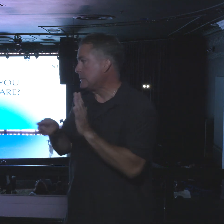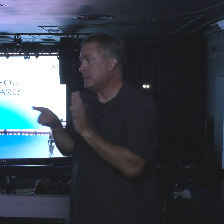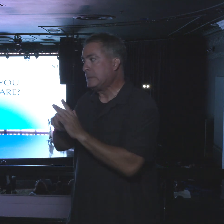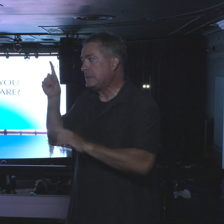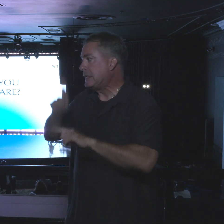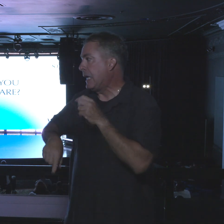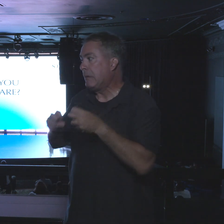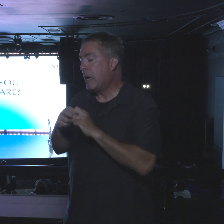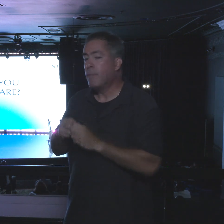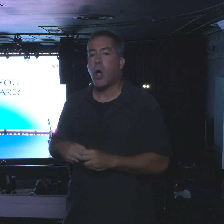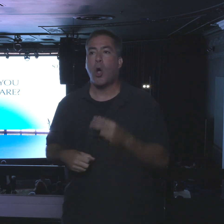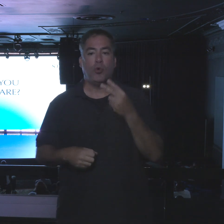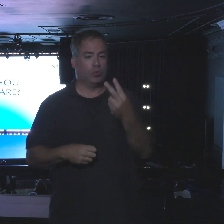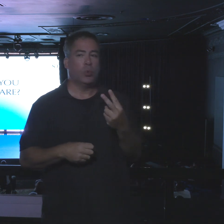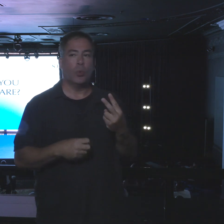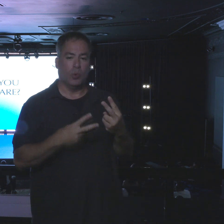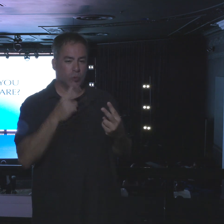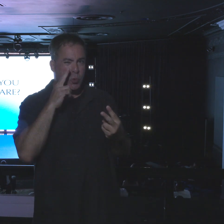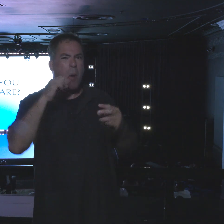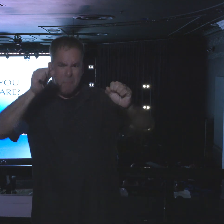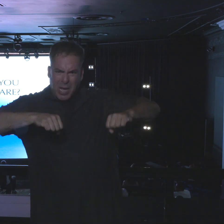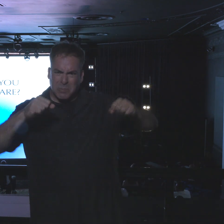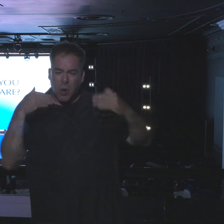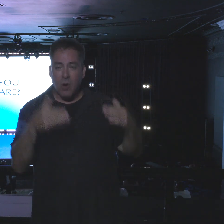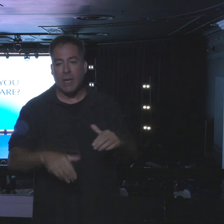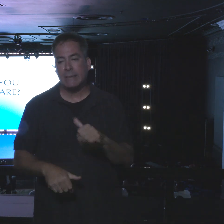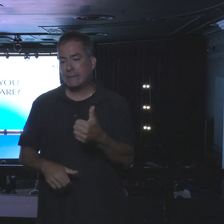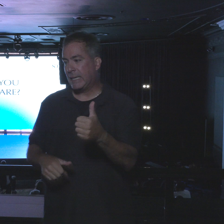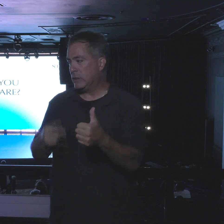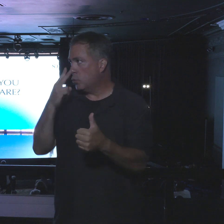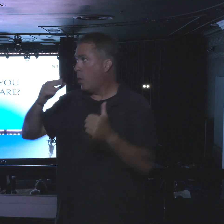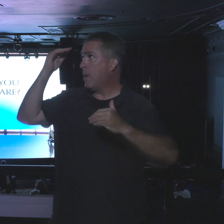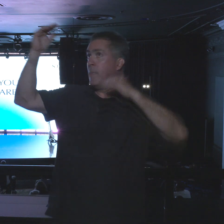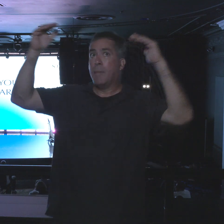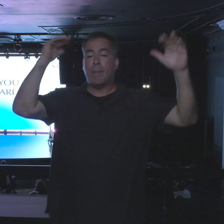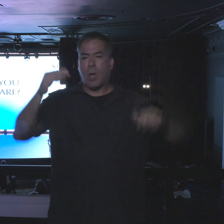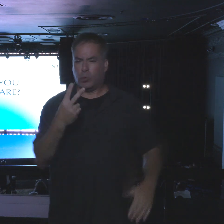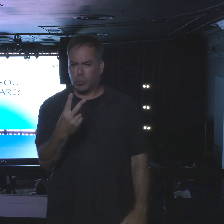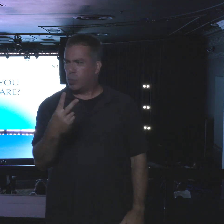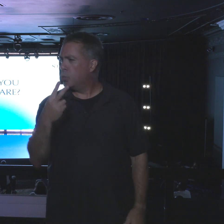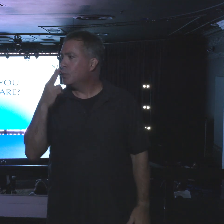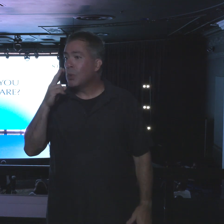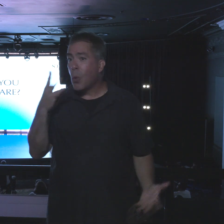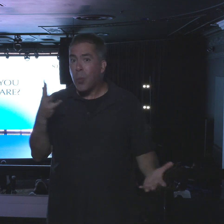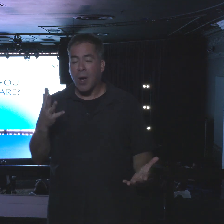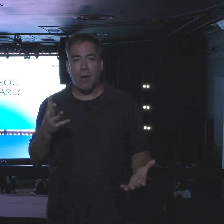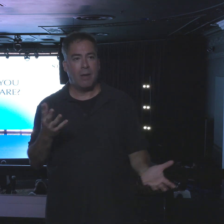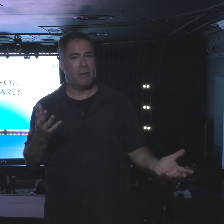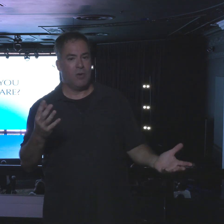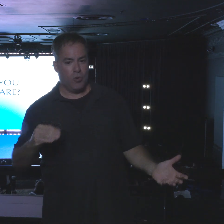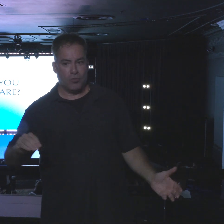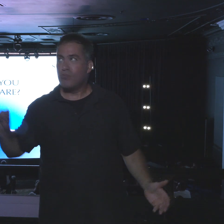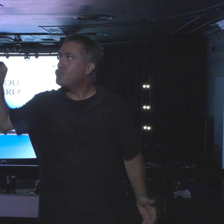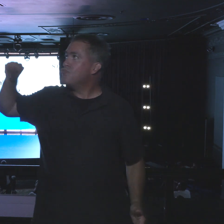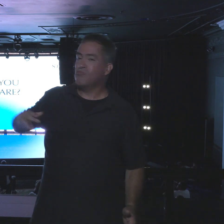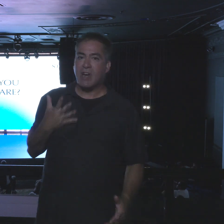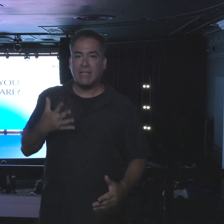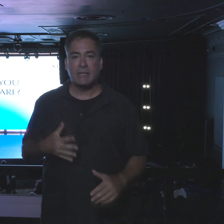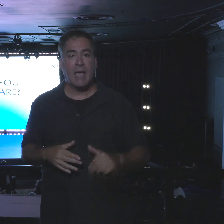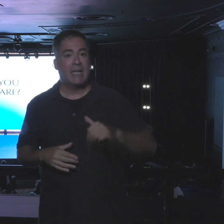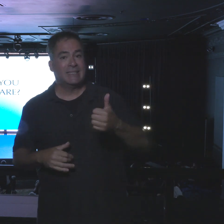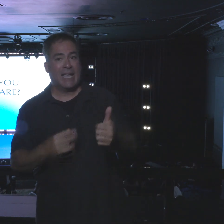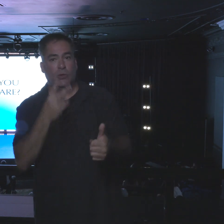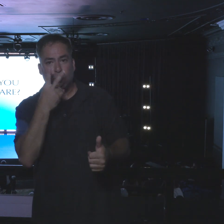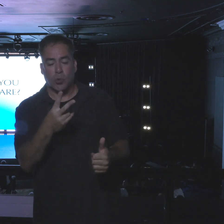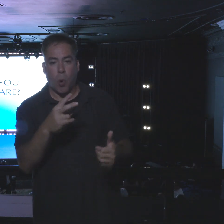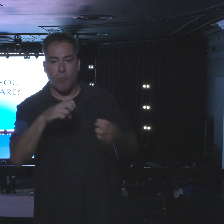problems, two saw possibilities. 10 saw giants, two saw gigantic grapes, 10 saw burdens, 10